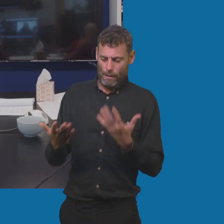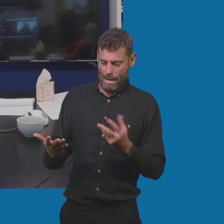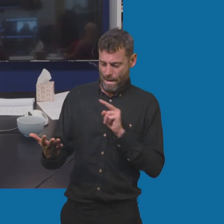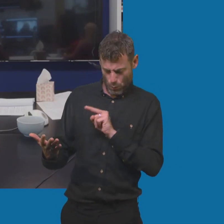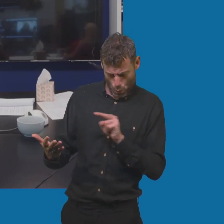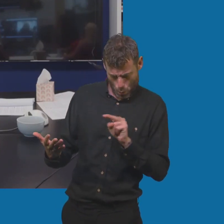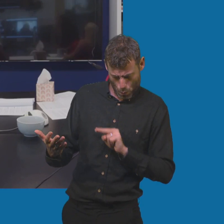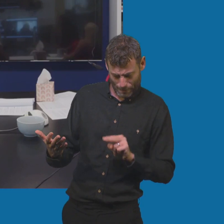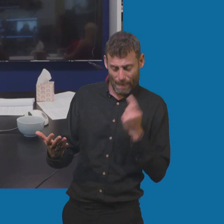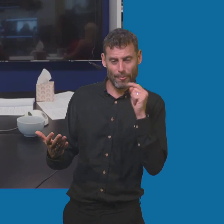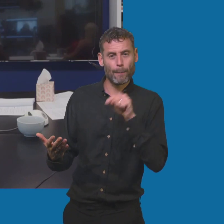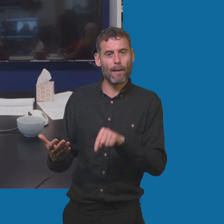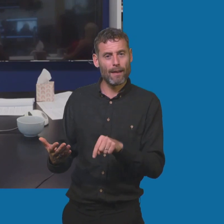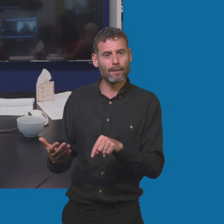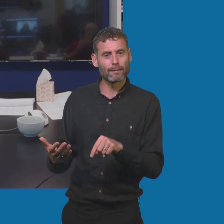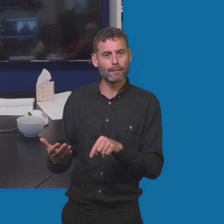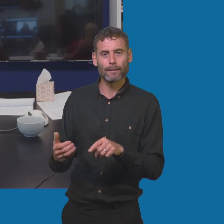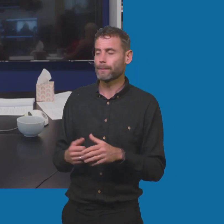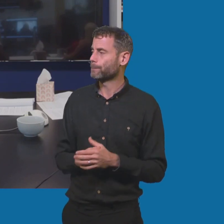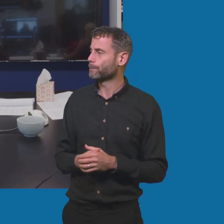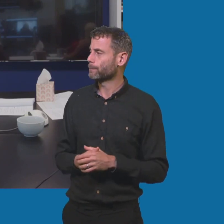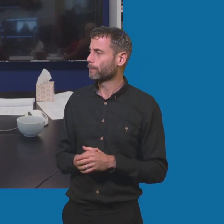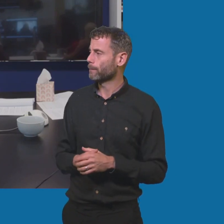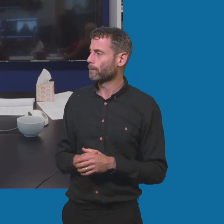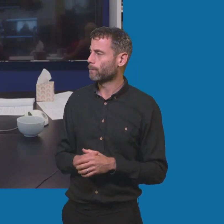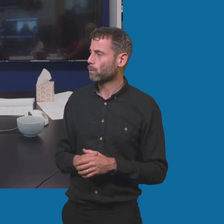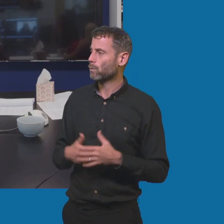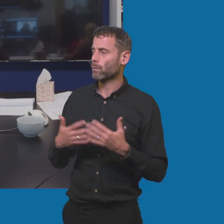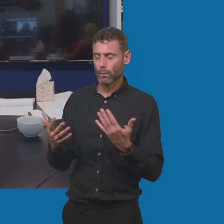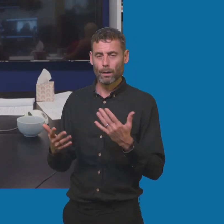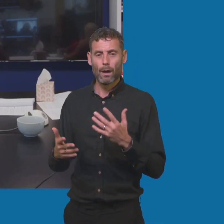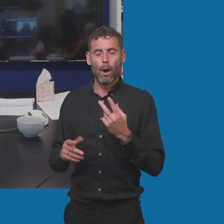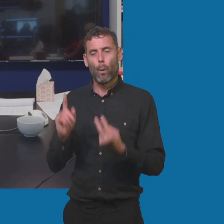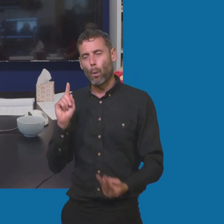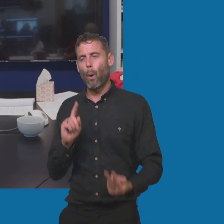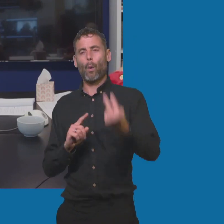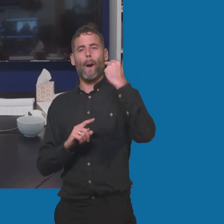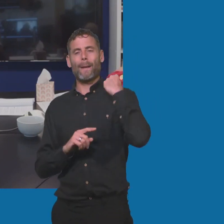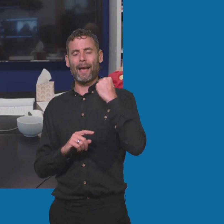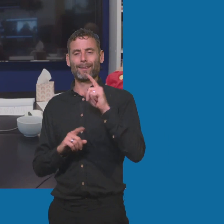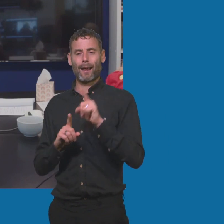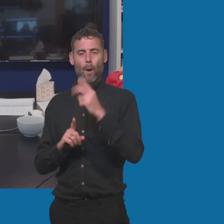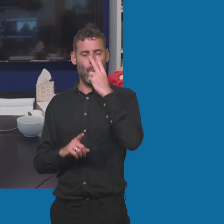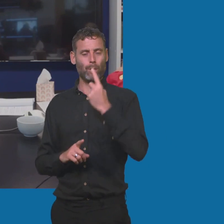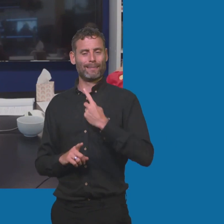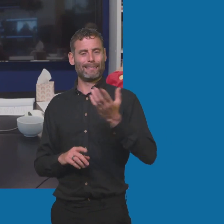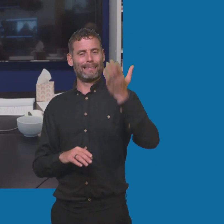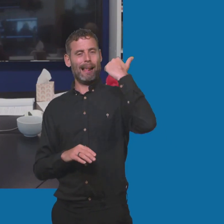it's like just revisiting, like you just said, like you're revisiting your old self. but I knew that it was necessary